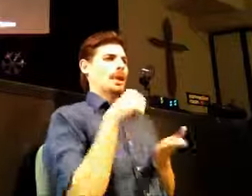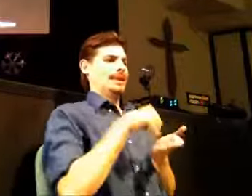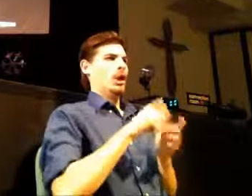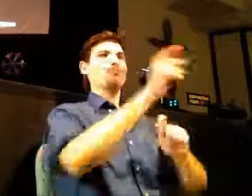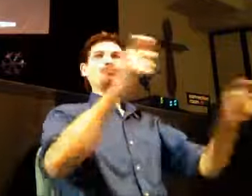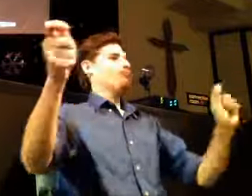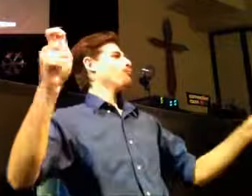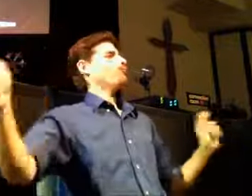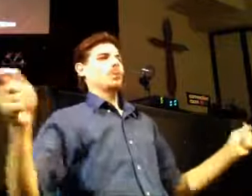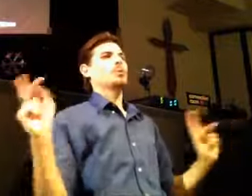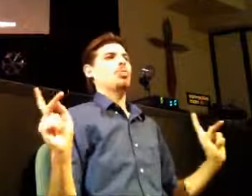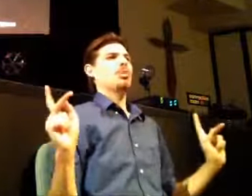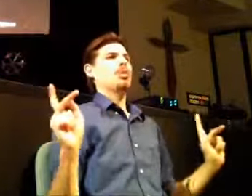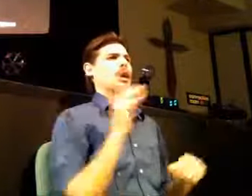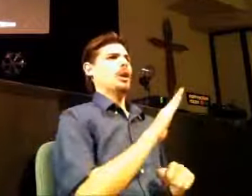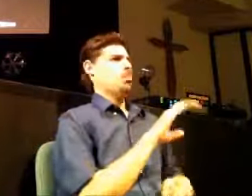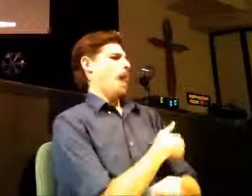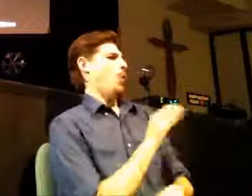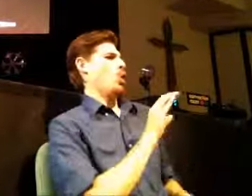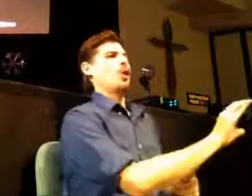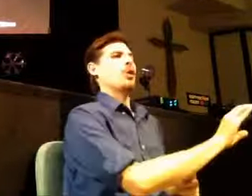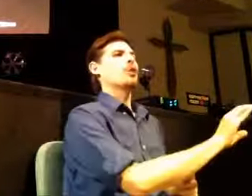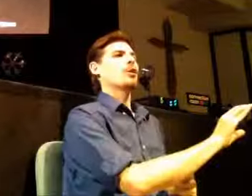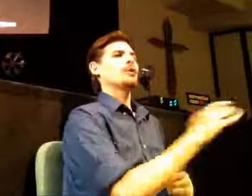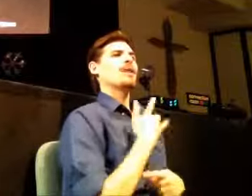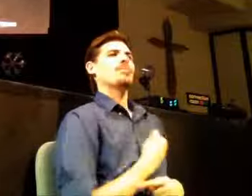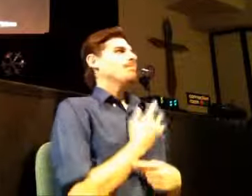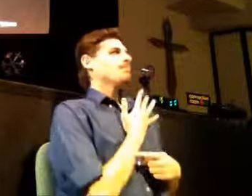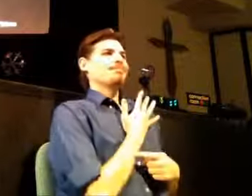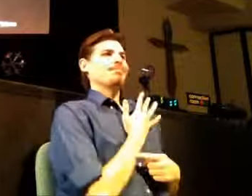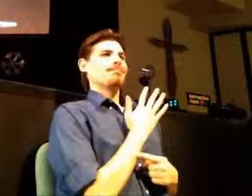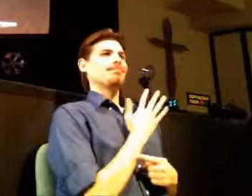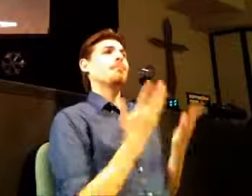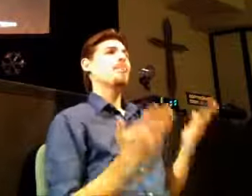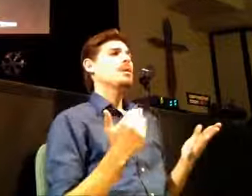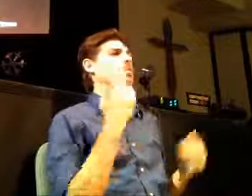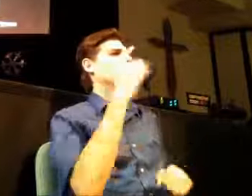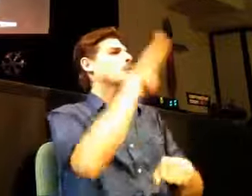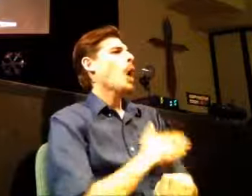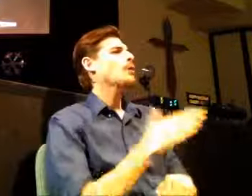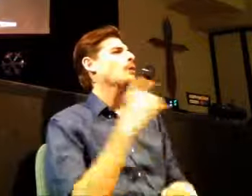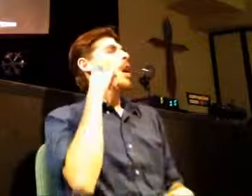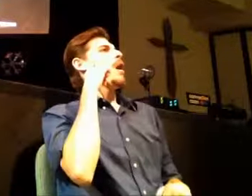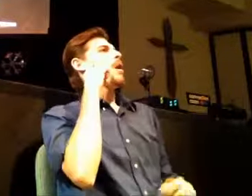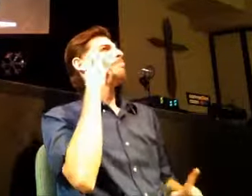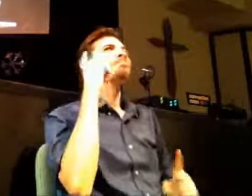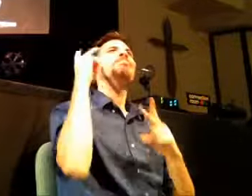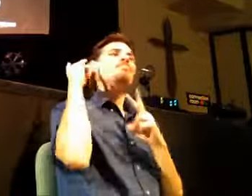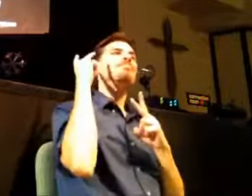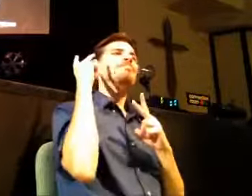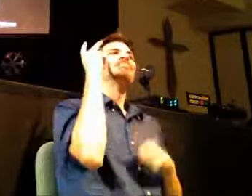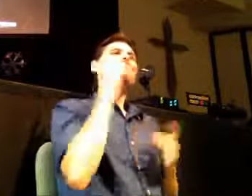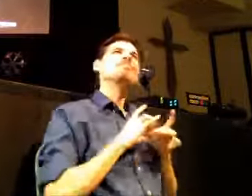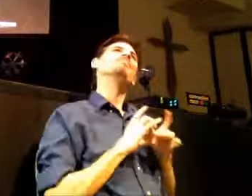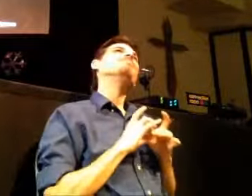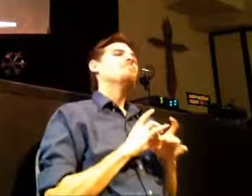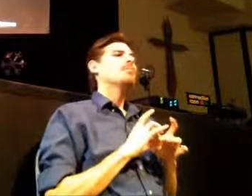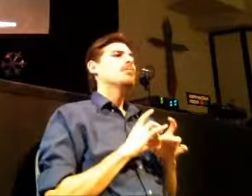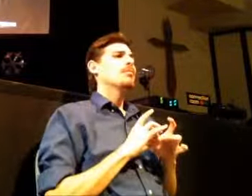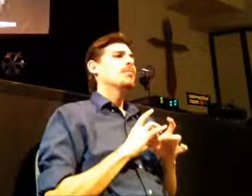symbolic, and it has power. Maybe there is a song that reminds you of something God once did in your life. Make a point of listening to that song and sitting